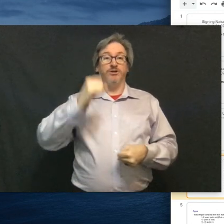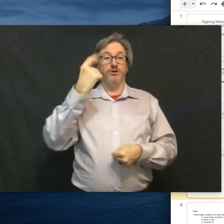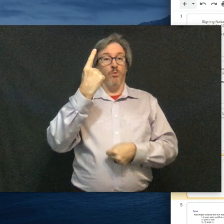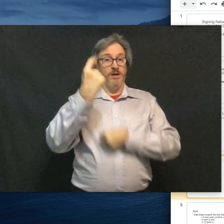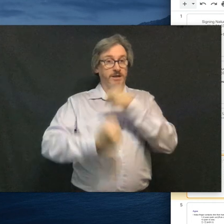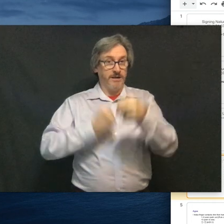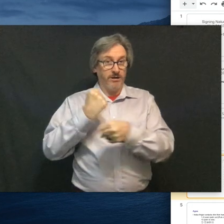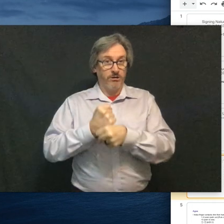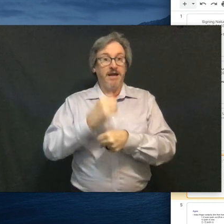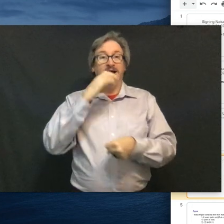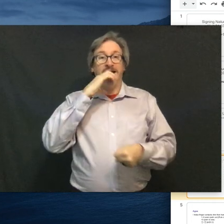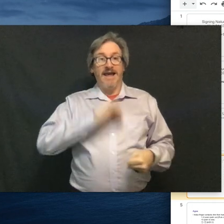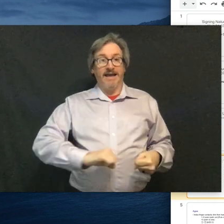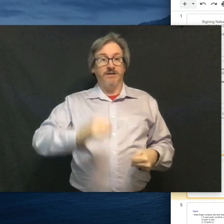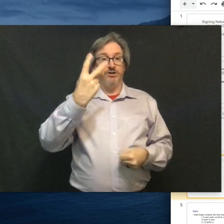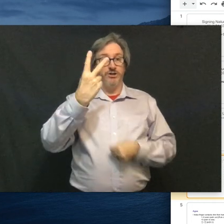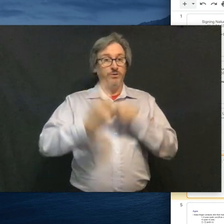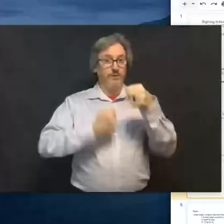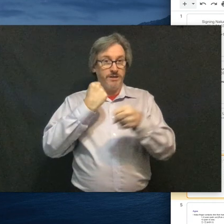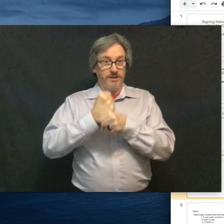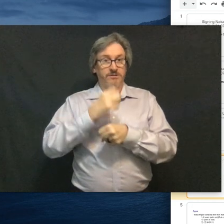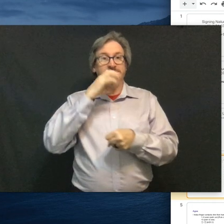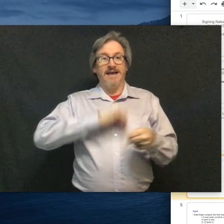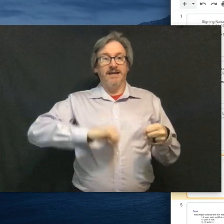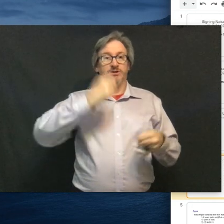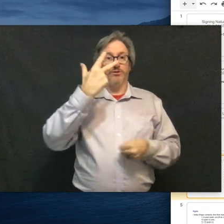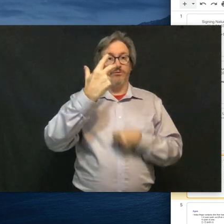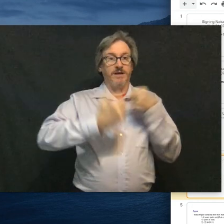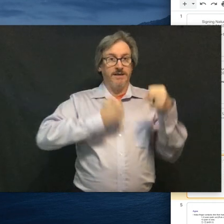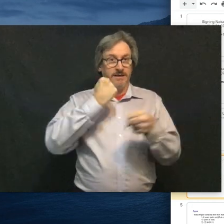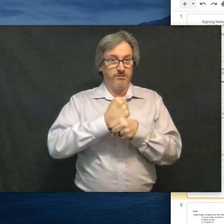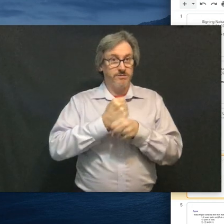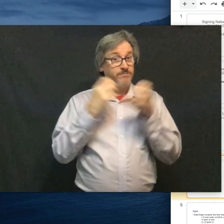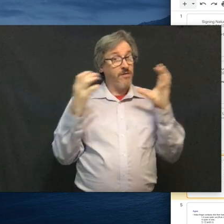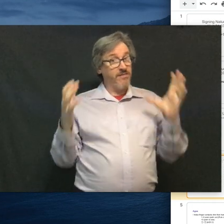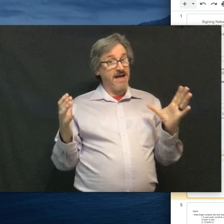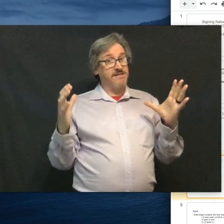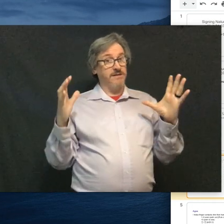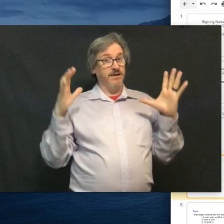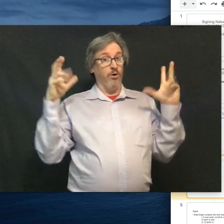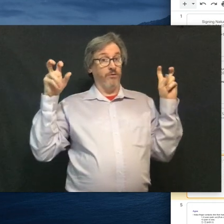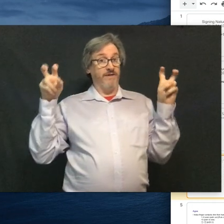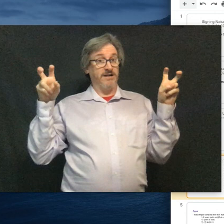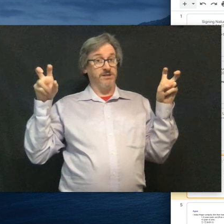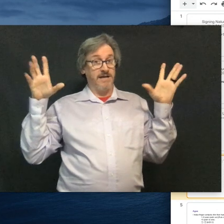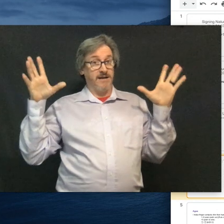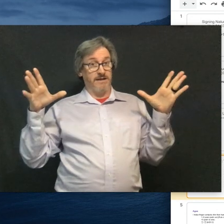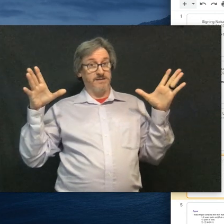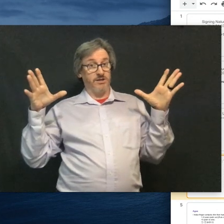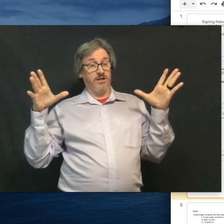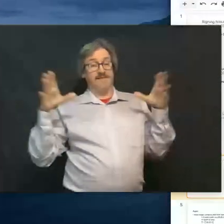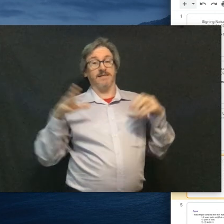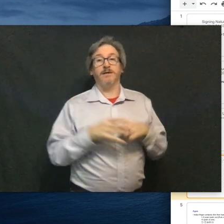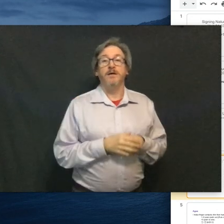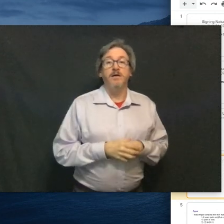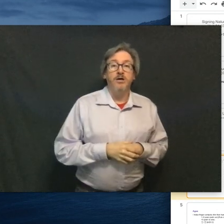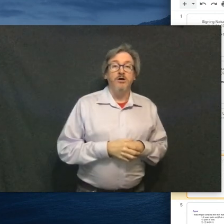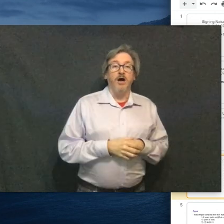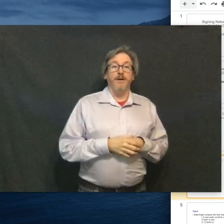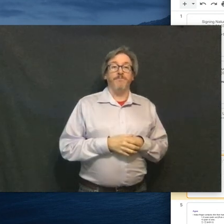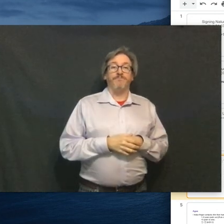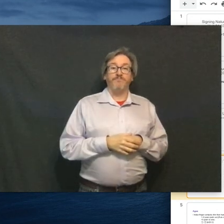age one year, age two years, age three years. That's the old-fashioned sign. That's the classic.